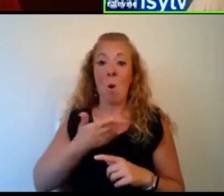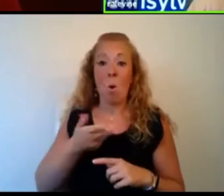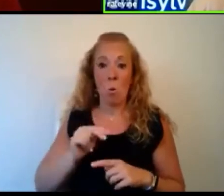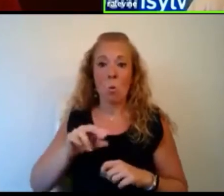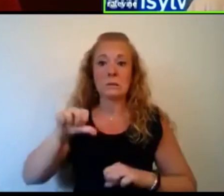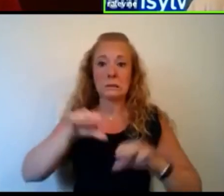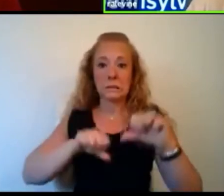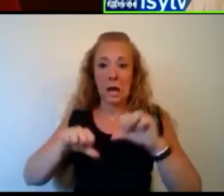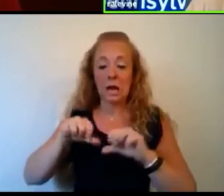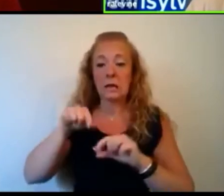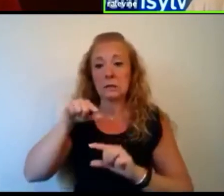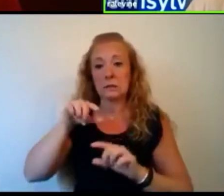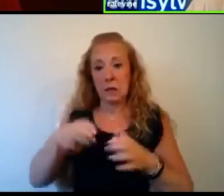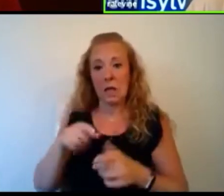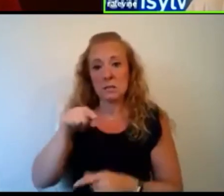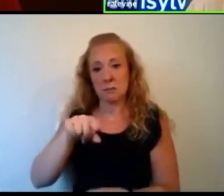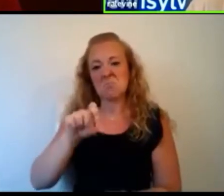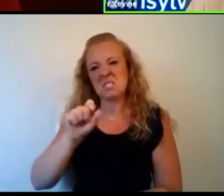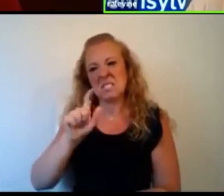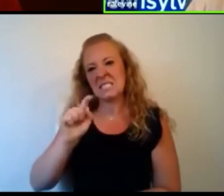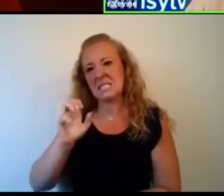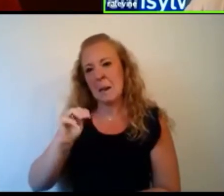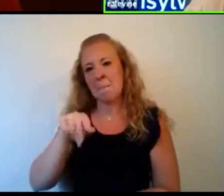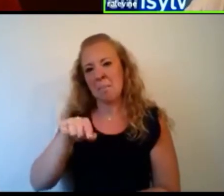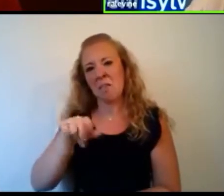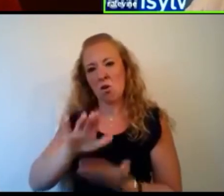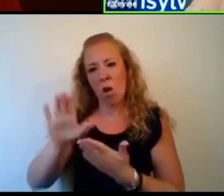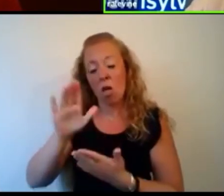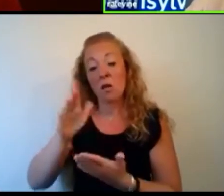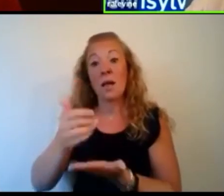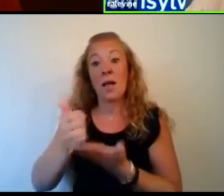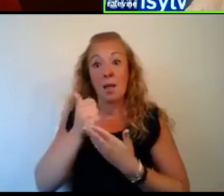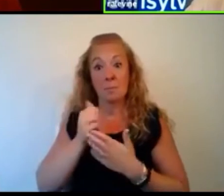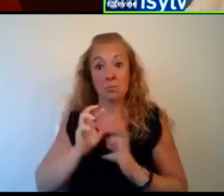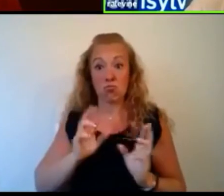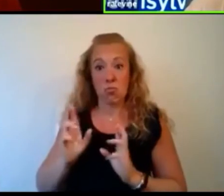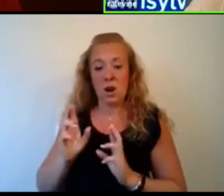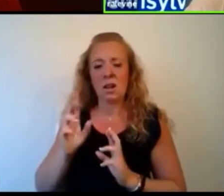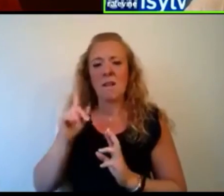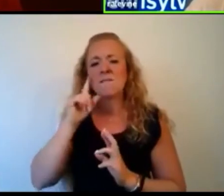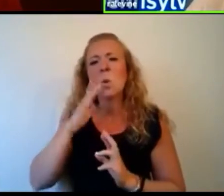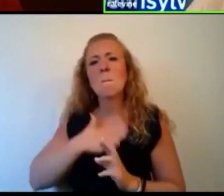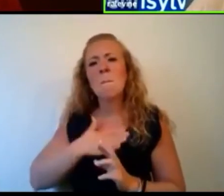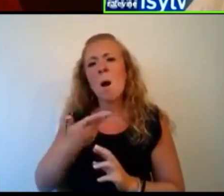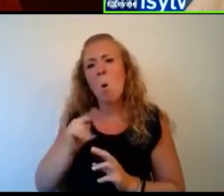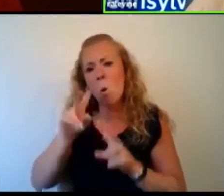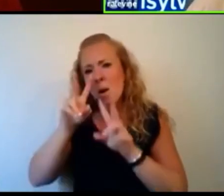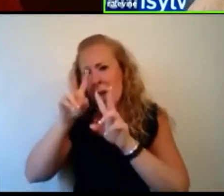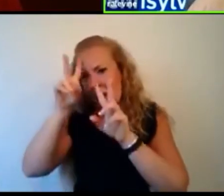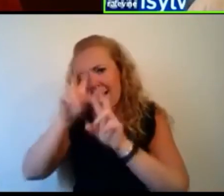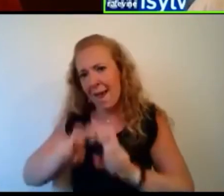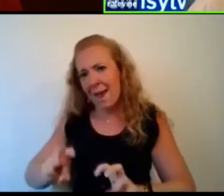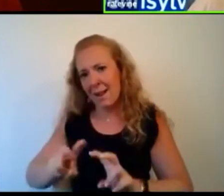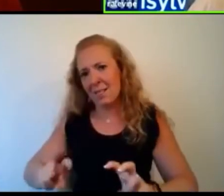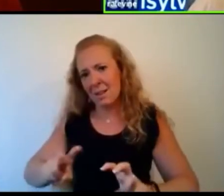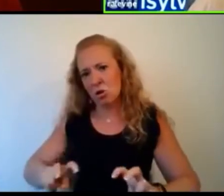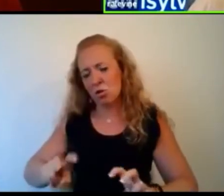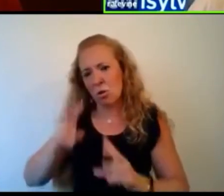classes in, in, in college, uh, prepared me very well in terms of that analytical thinking, in terms of that